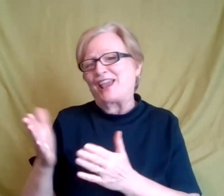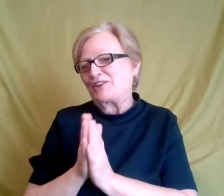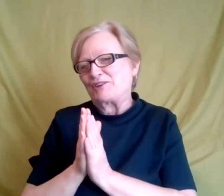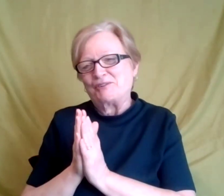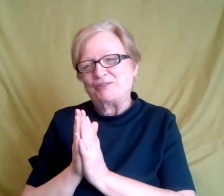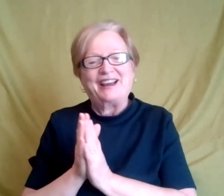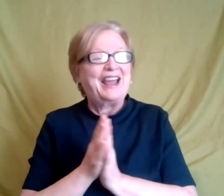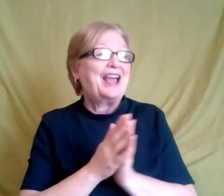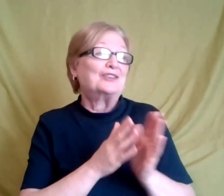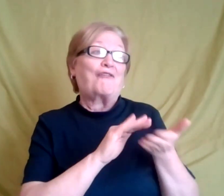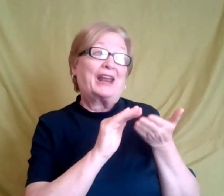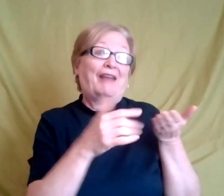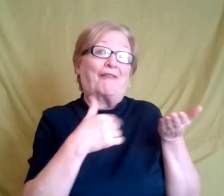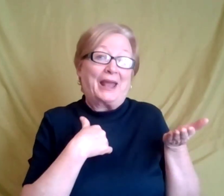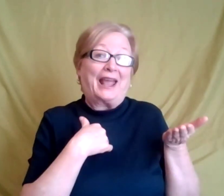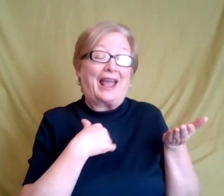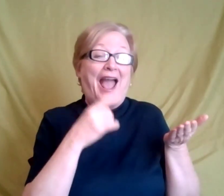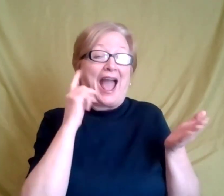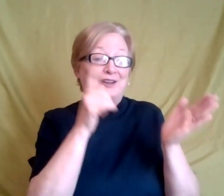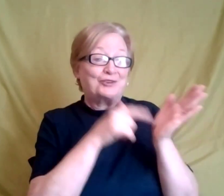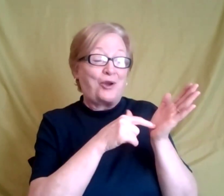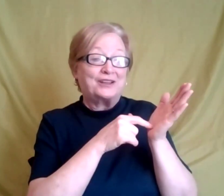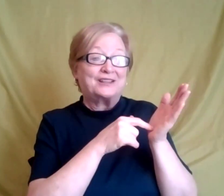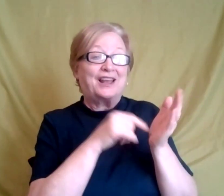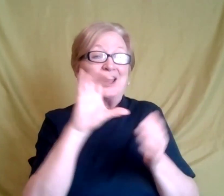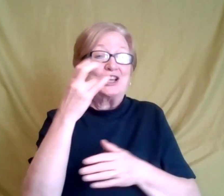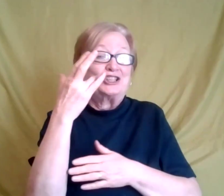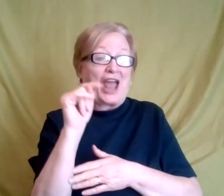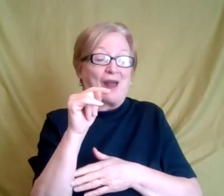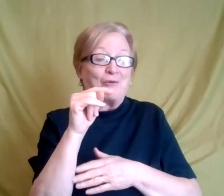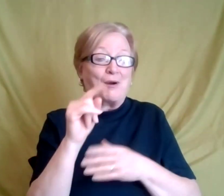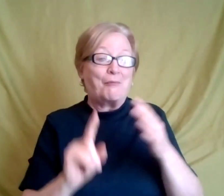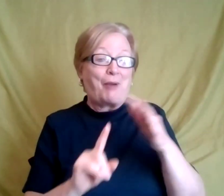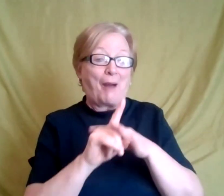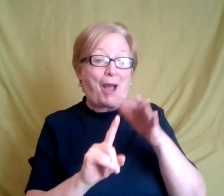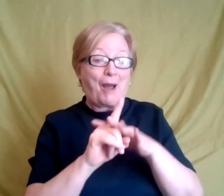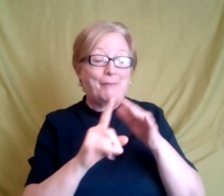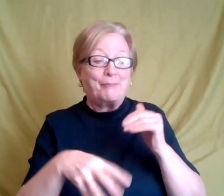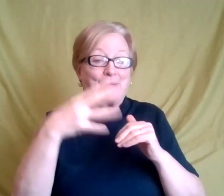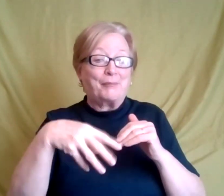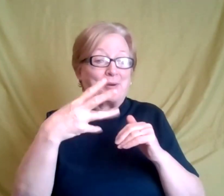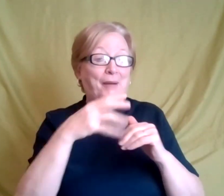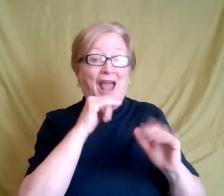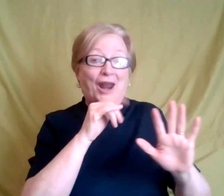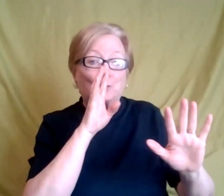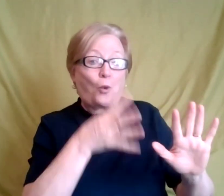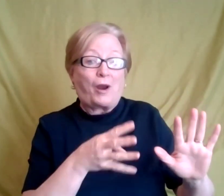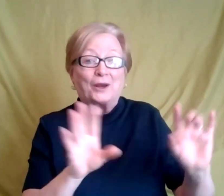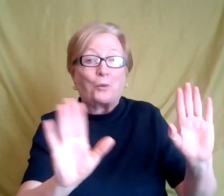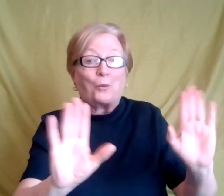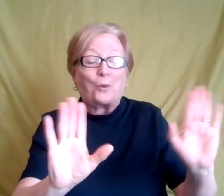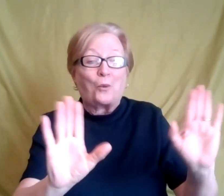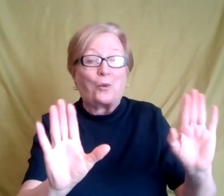And so forgive me. I see chats that will kind of pop up. So it's not that I'm ignoring you or anything like that. It's just that,